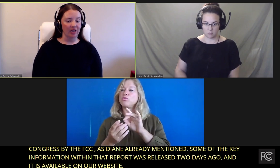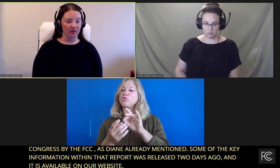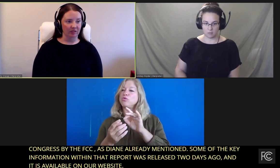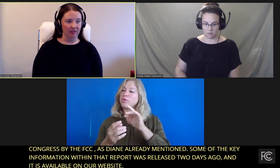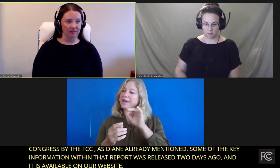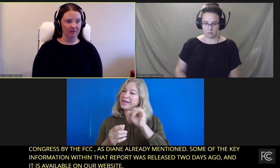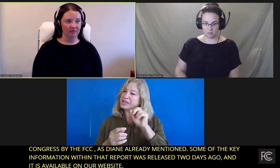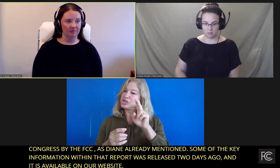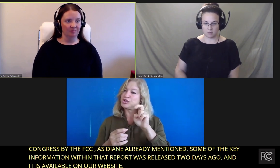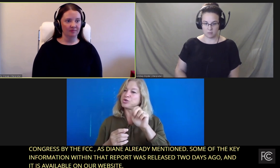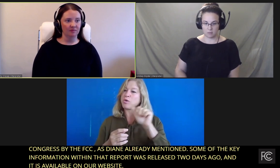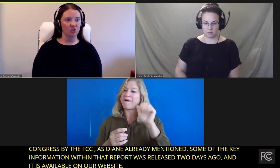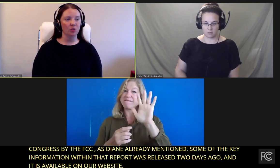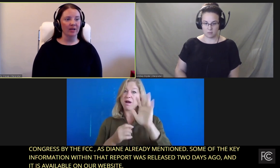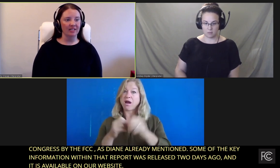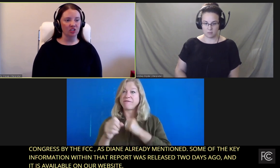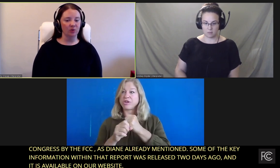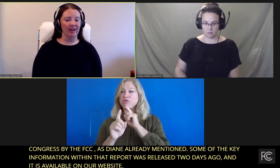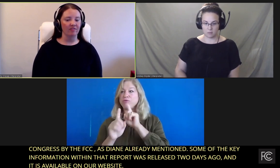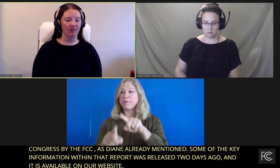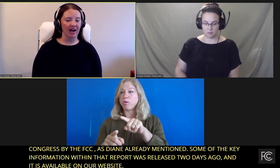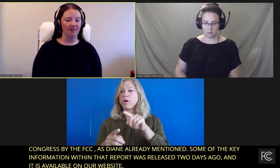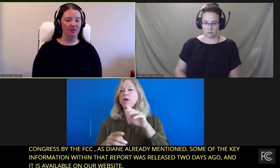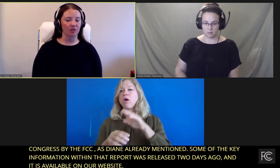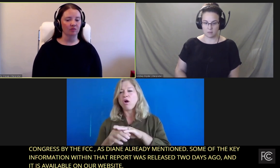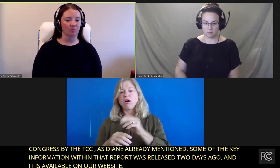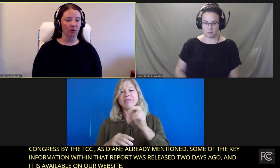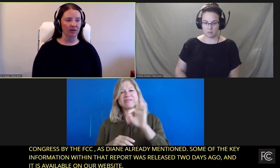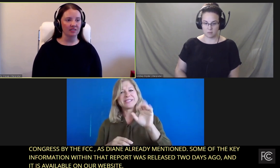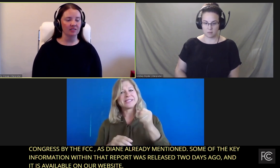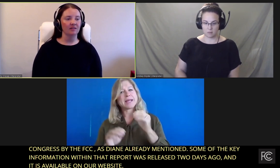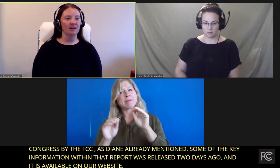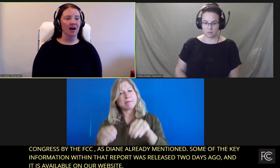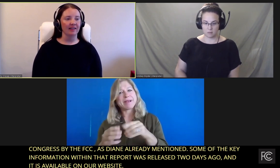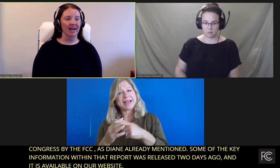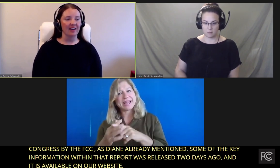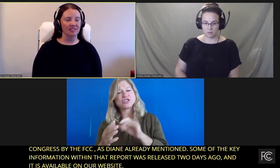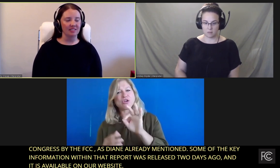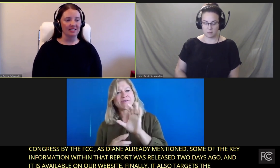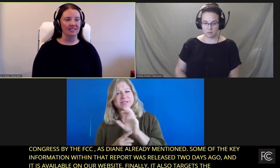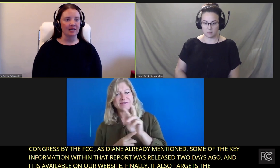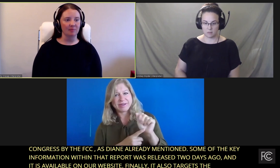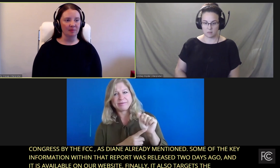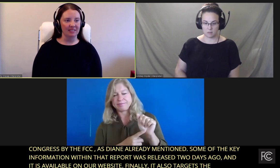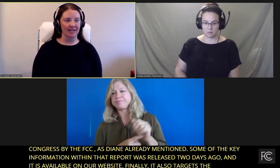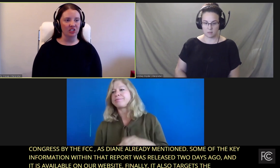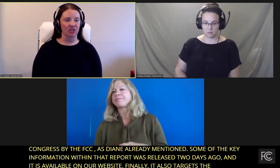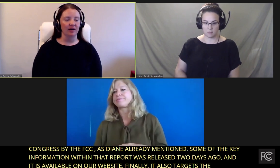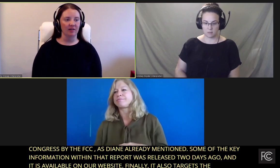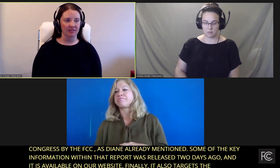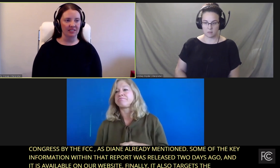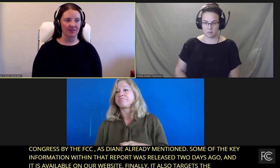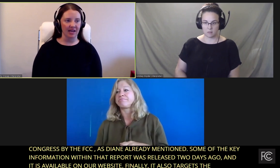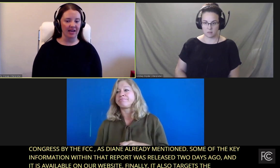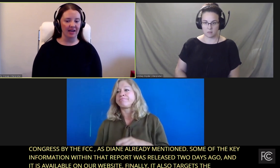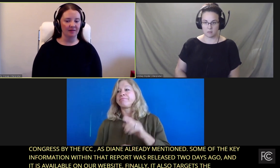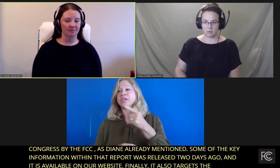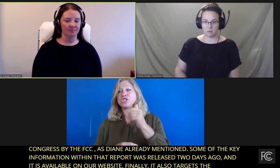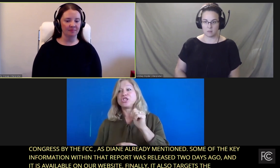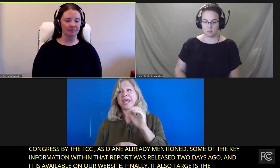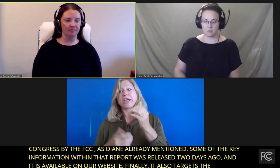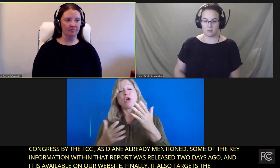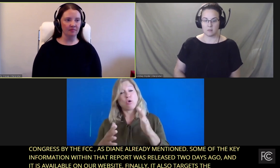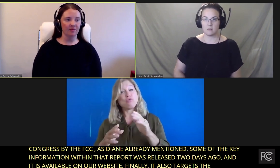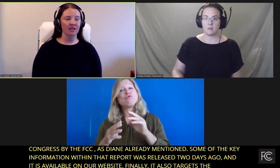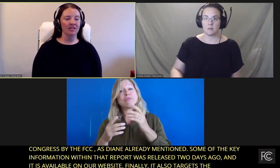General to issue a five-year report on the FCC's implementation of the CVAA.